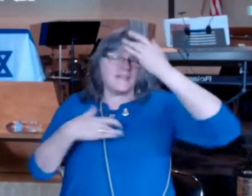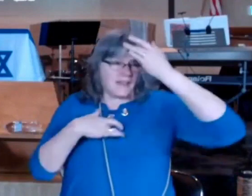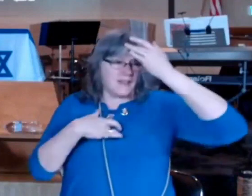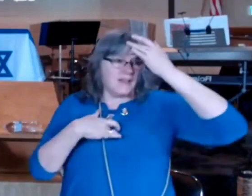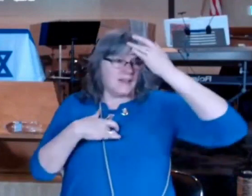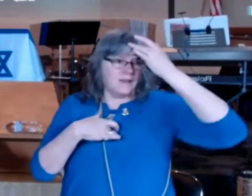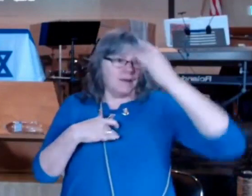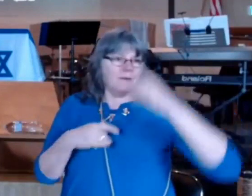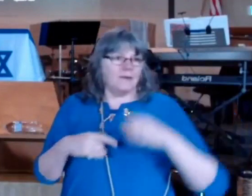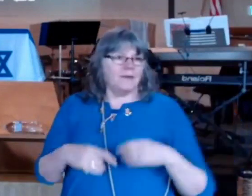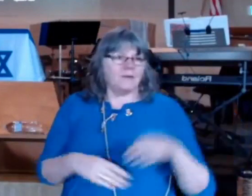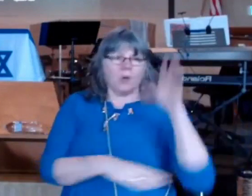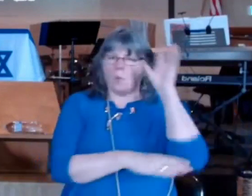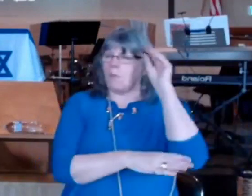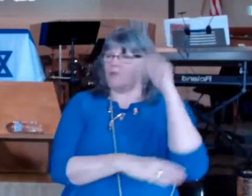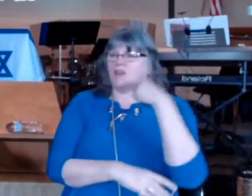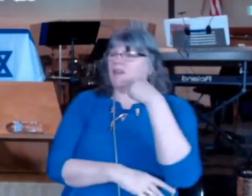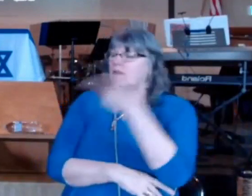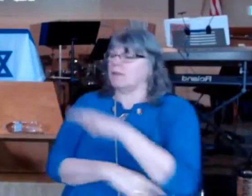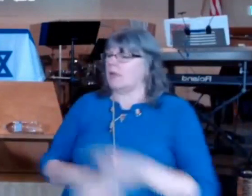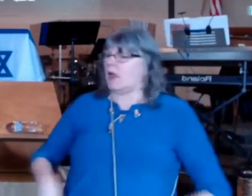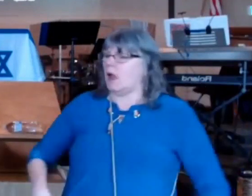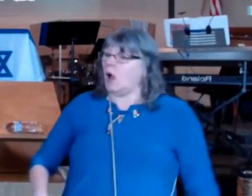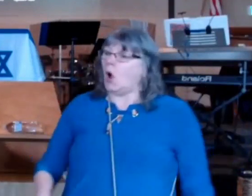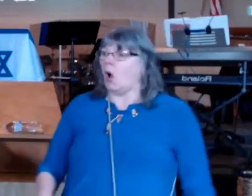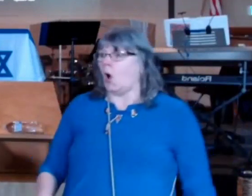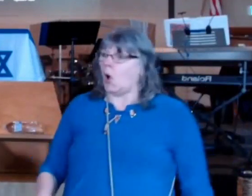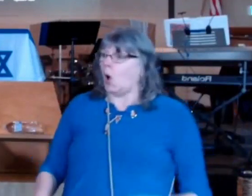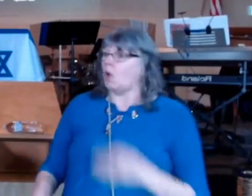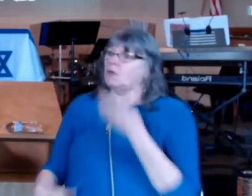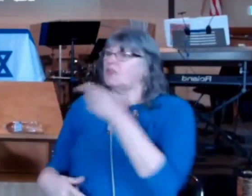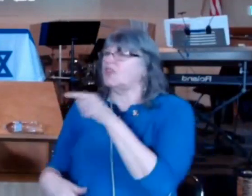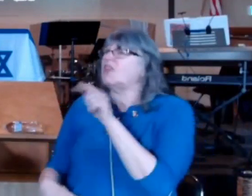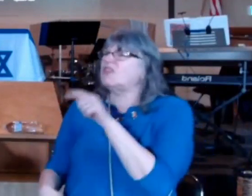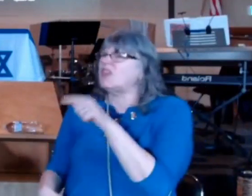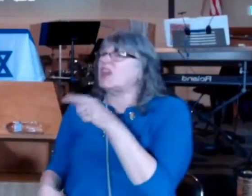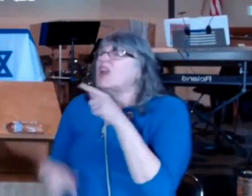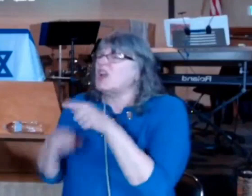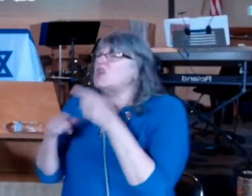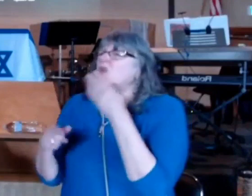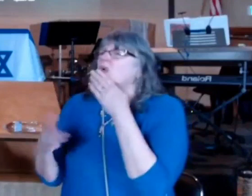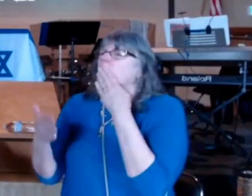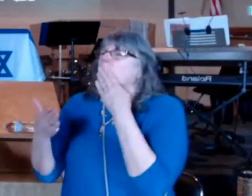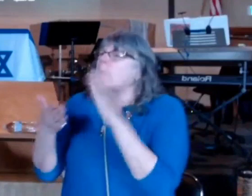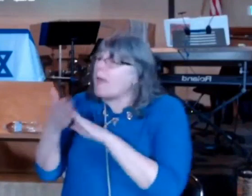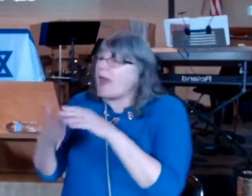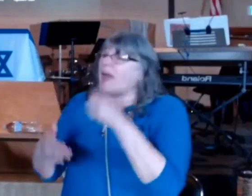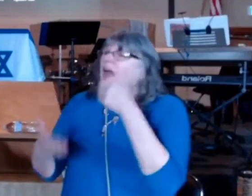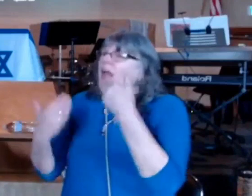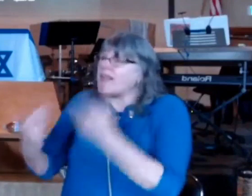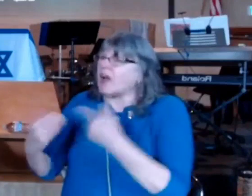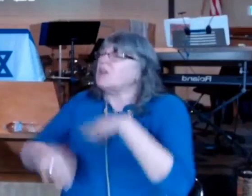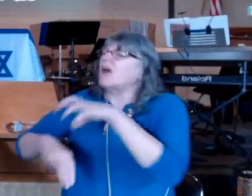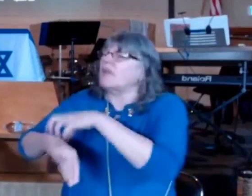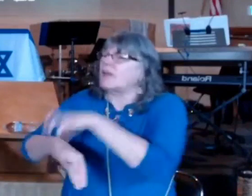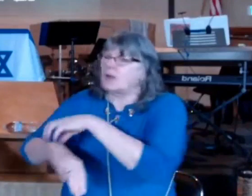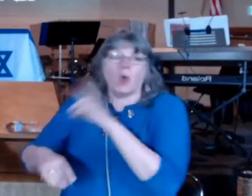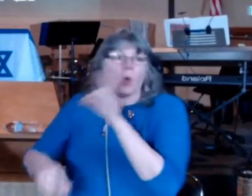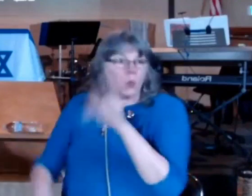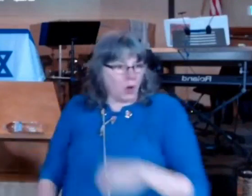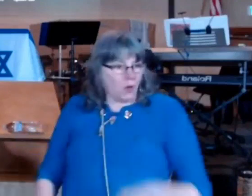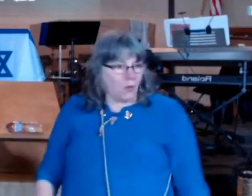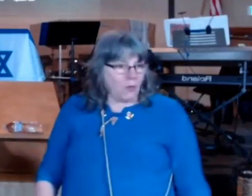they exist you know but no he he prayed a hard cry